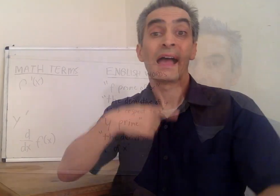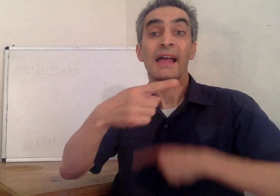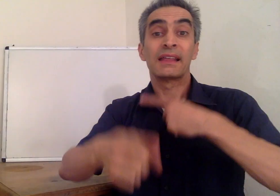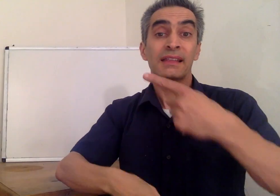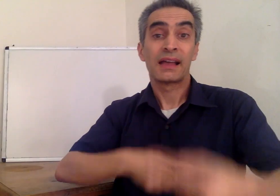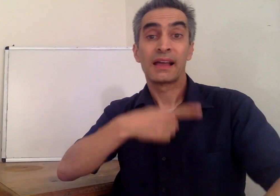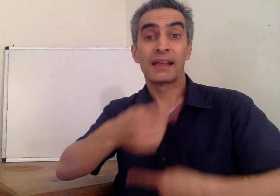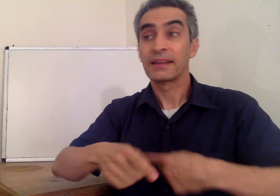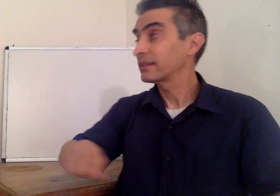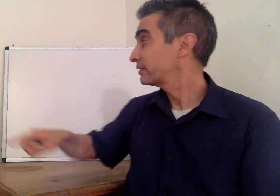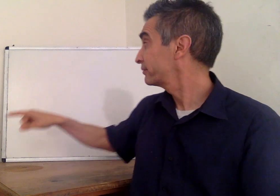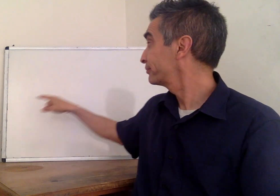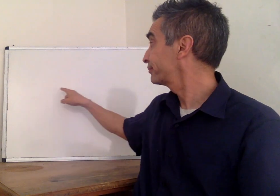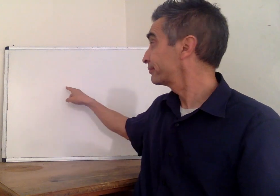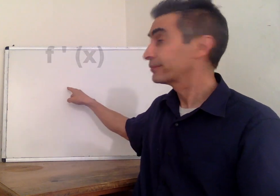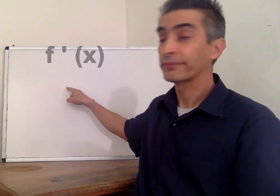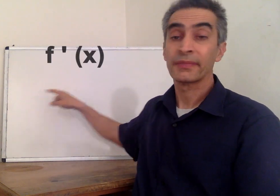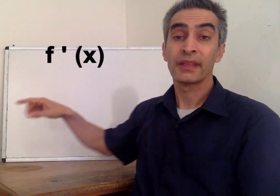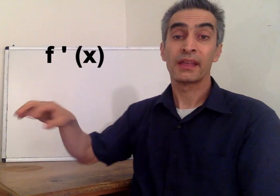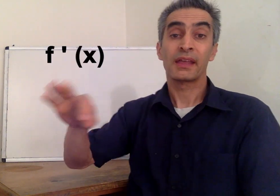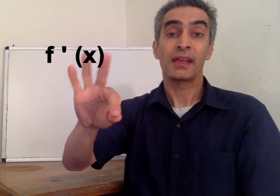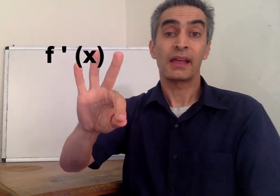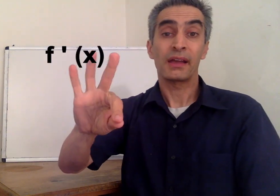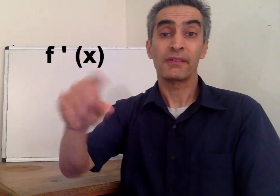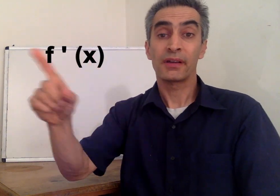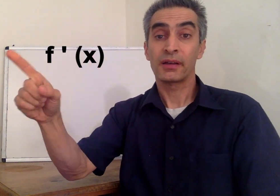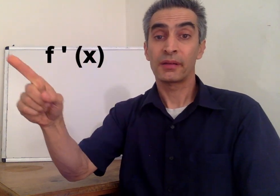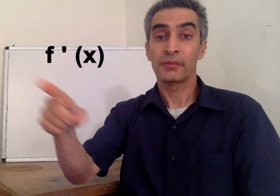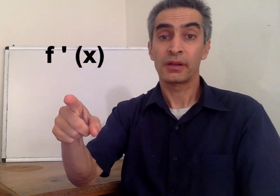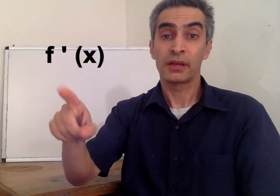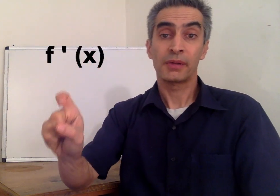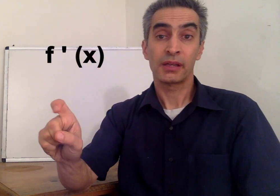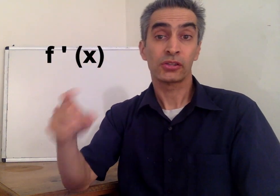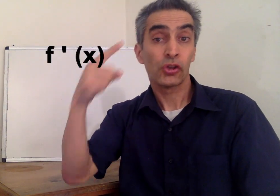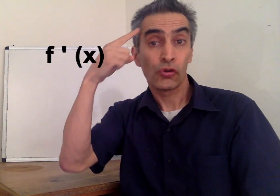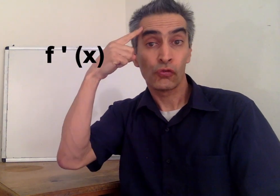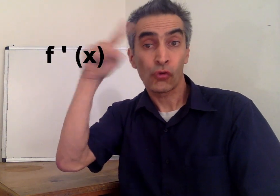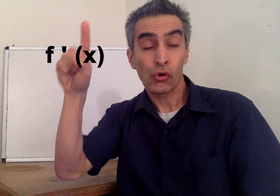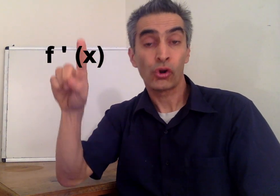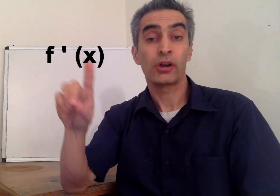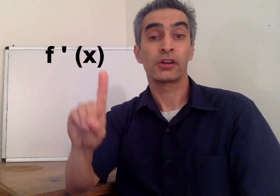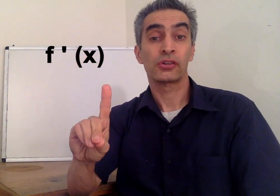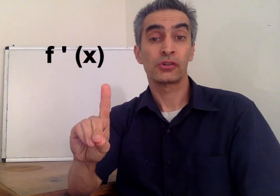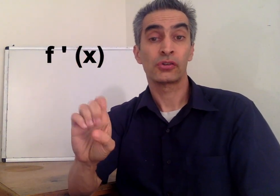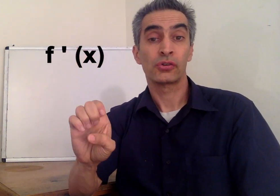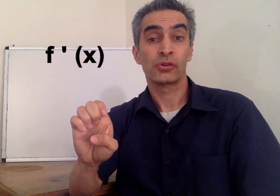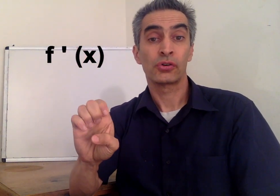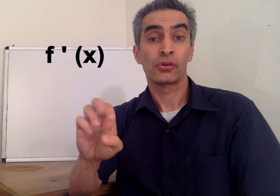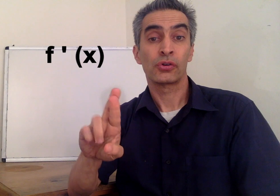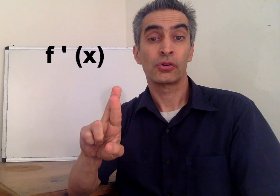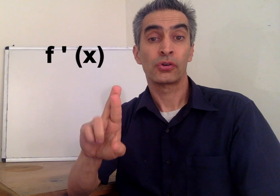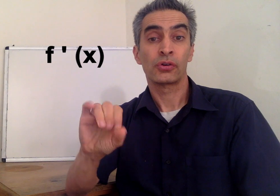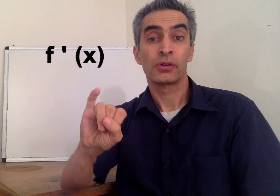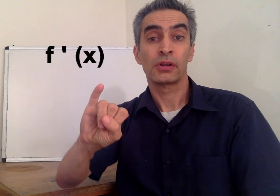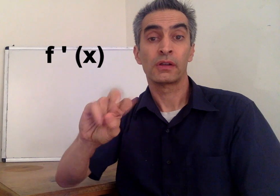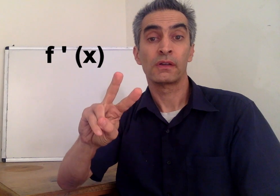I sign f prime of x for derivative.